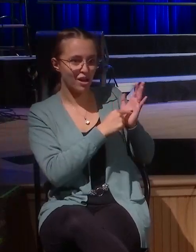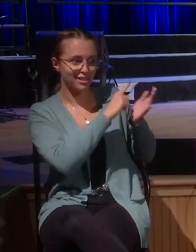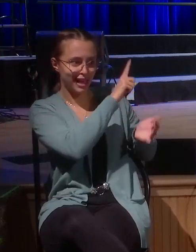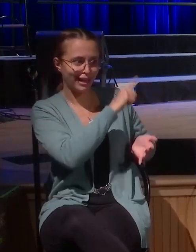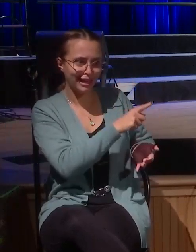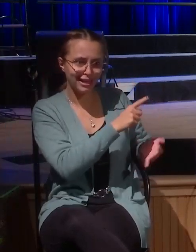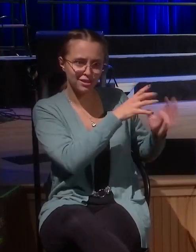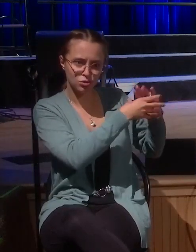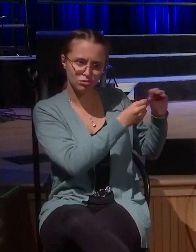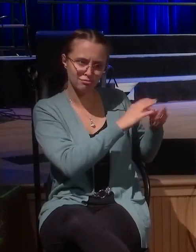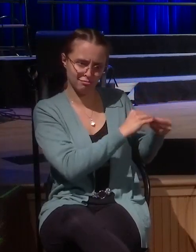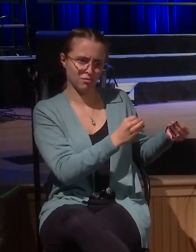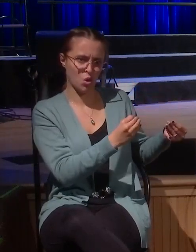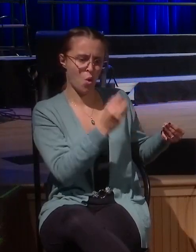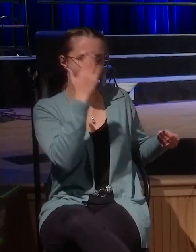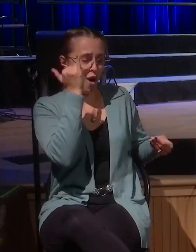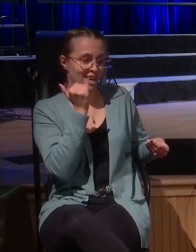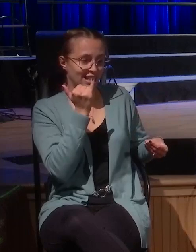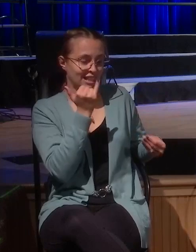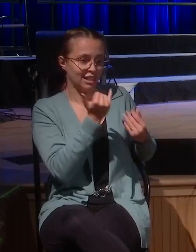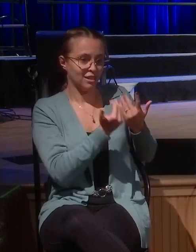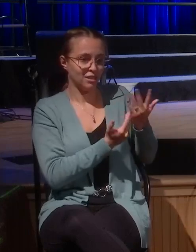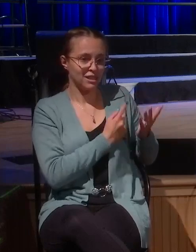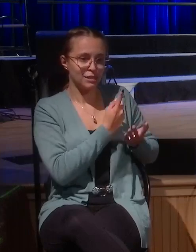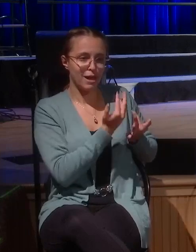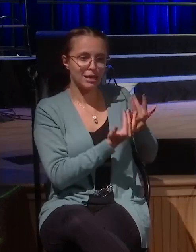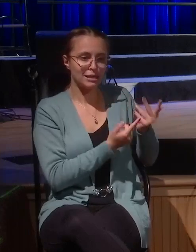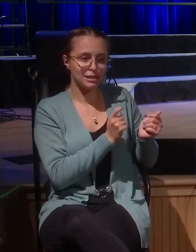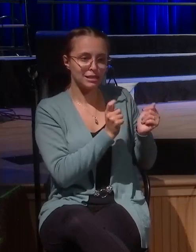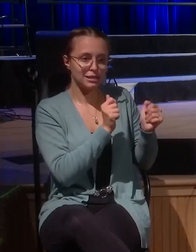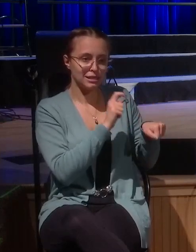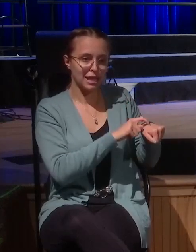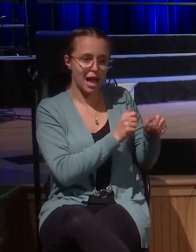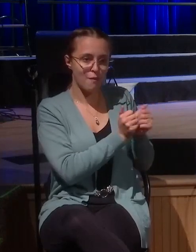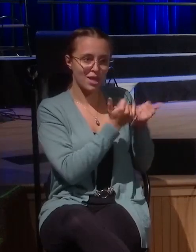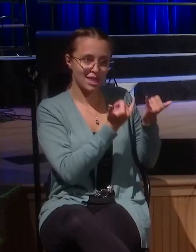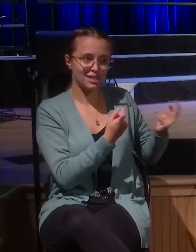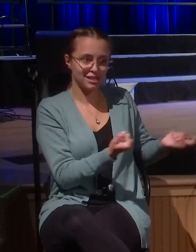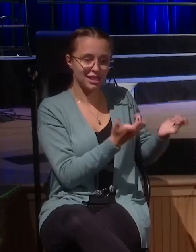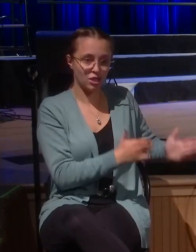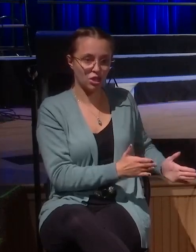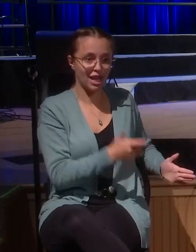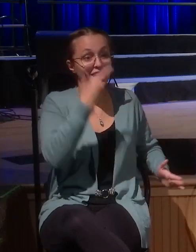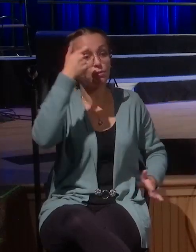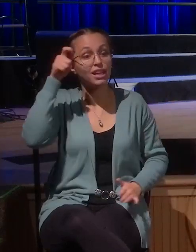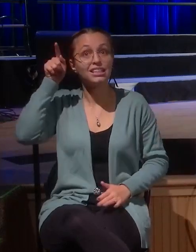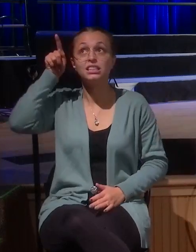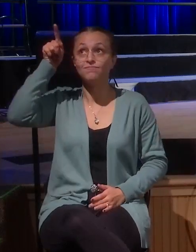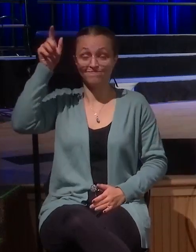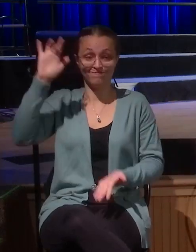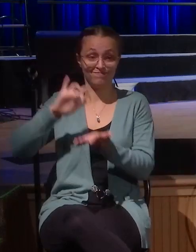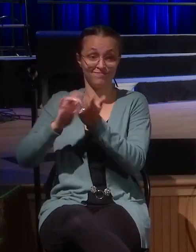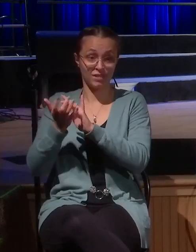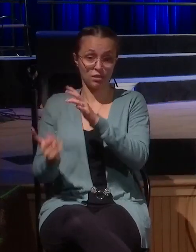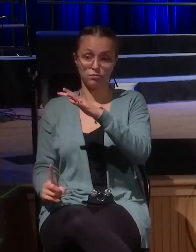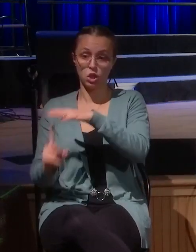with this sinner? He says he came to seek and to save the lost. He's showing us this picture.